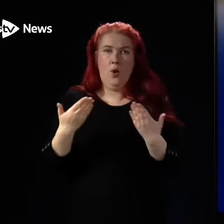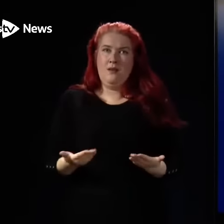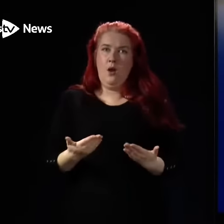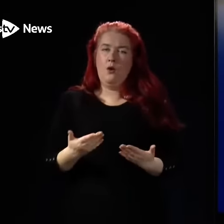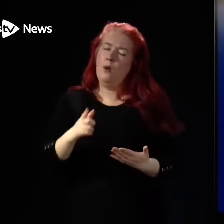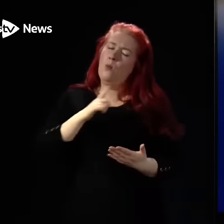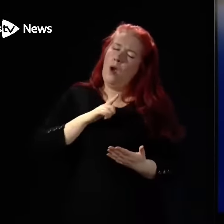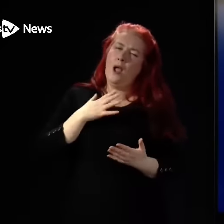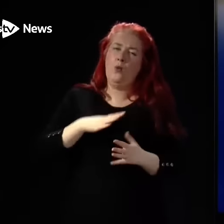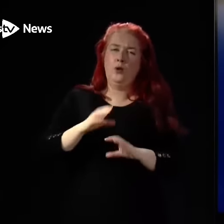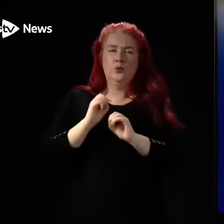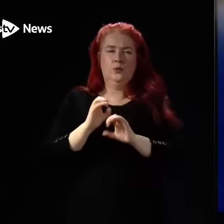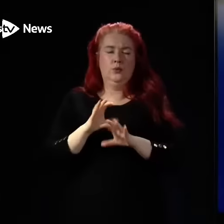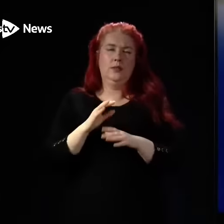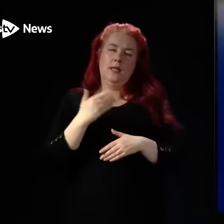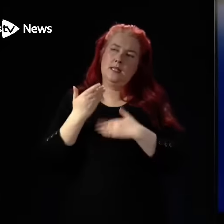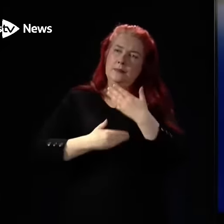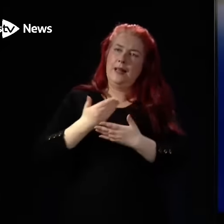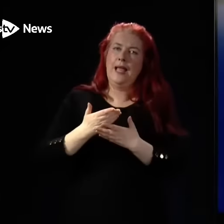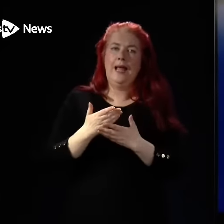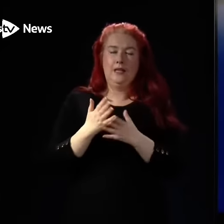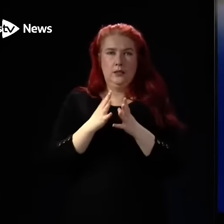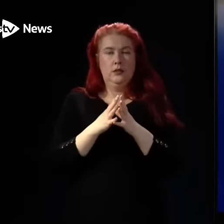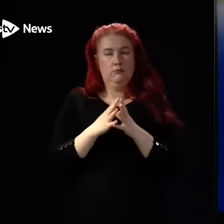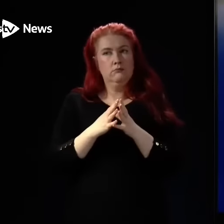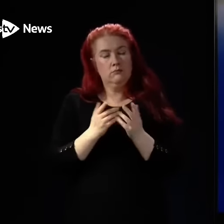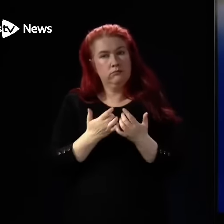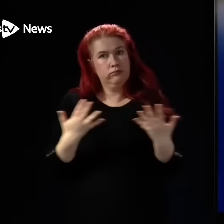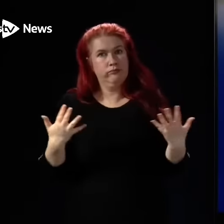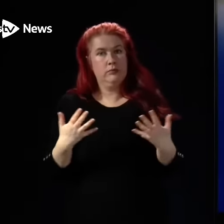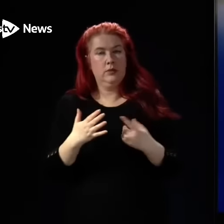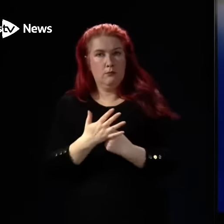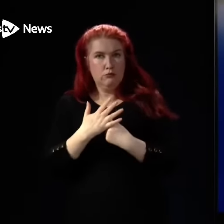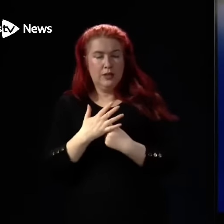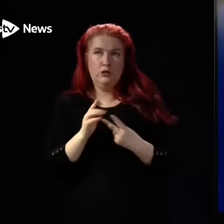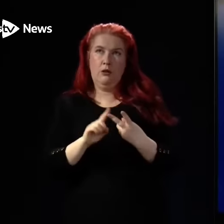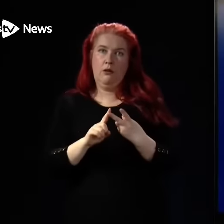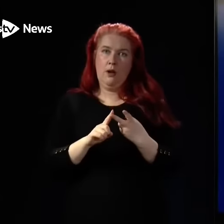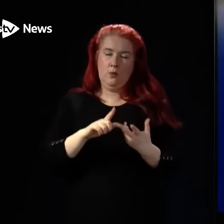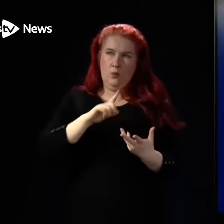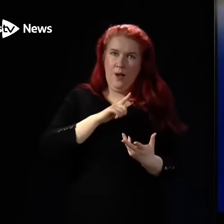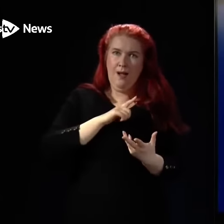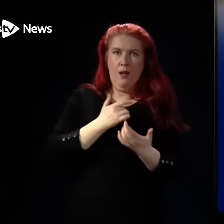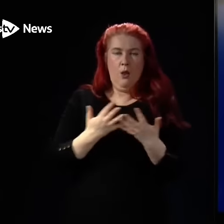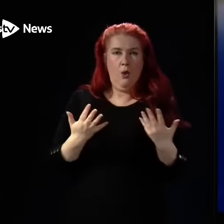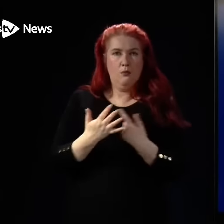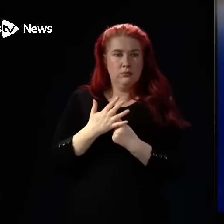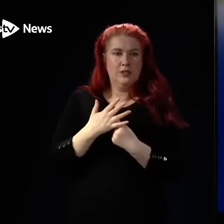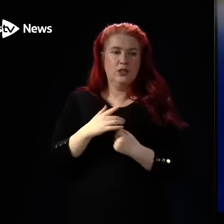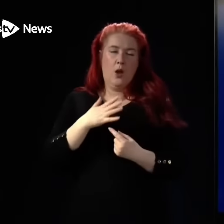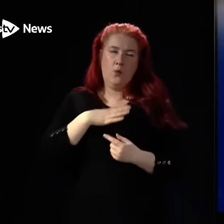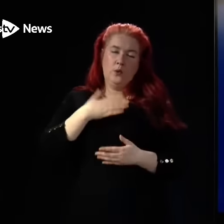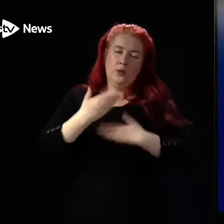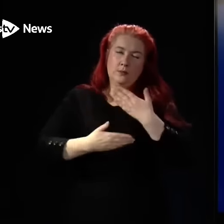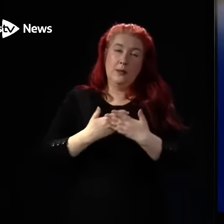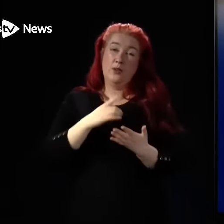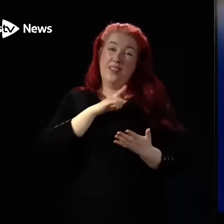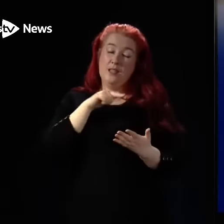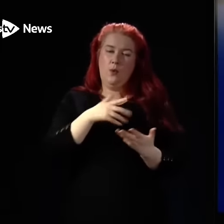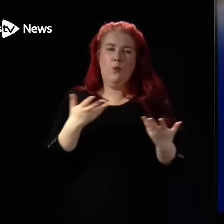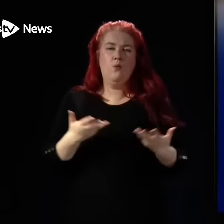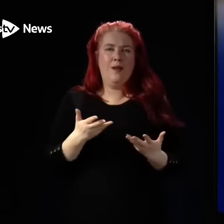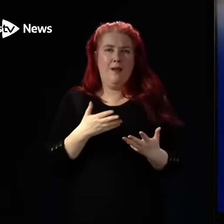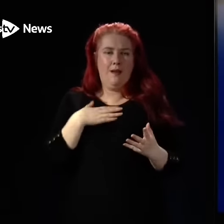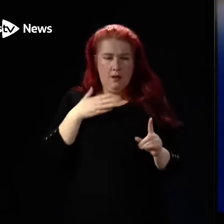a bit of time today talking about both the scale and the nature of the current pressure is that it tells us where